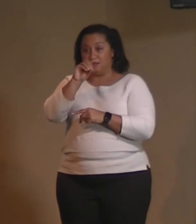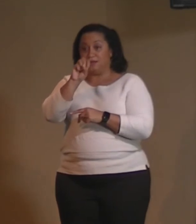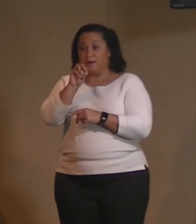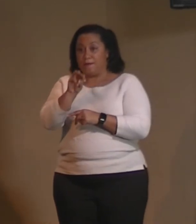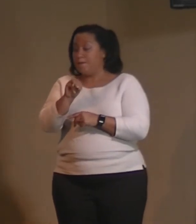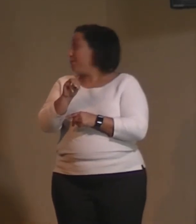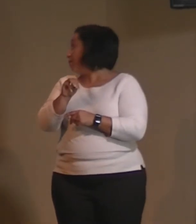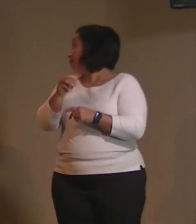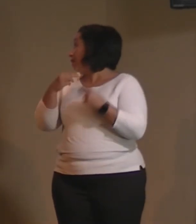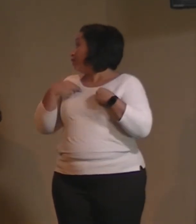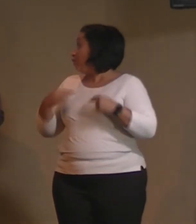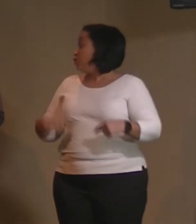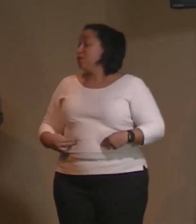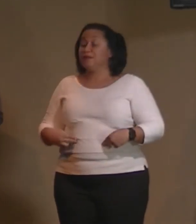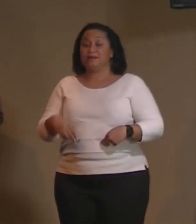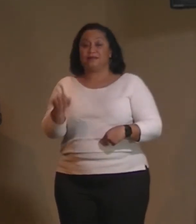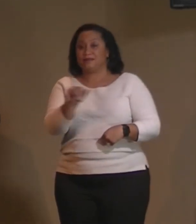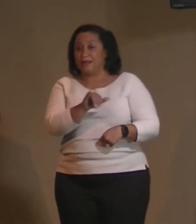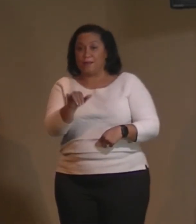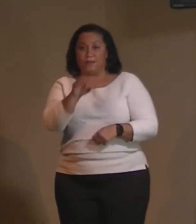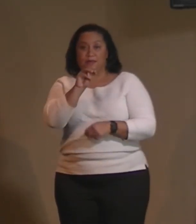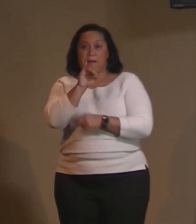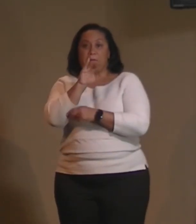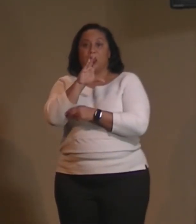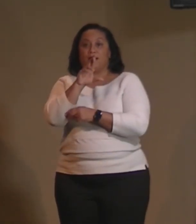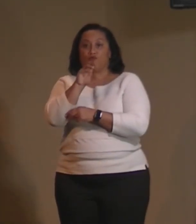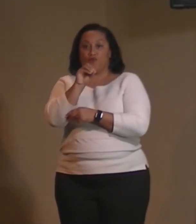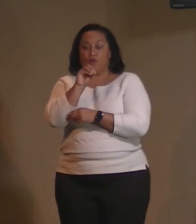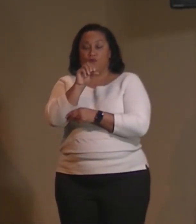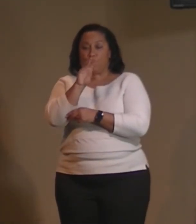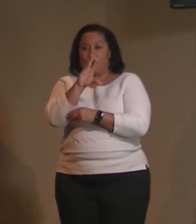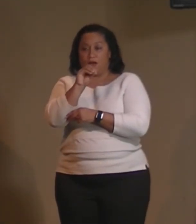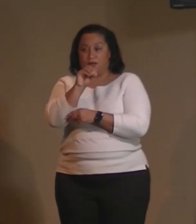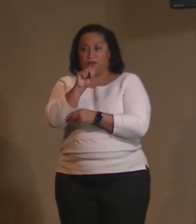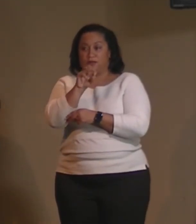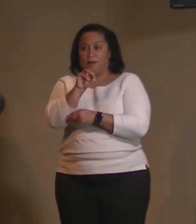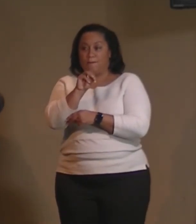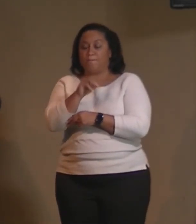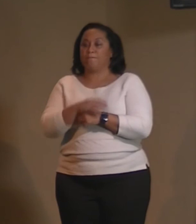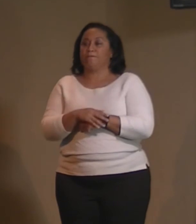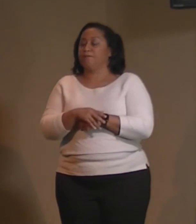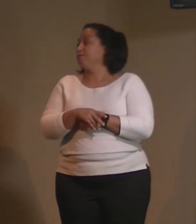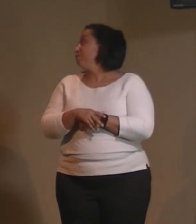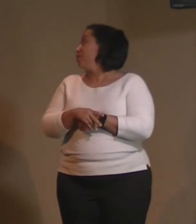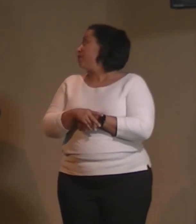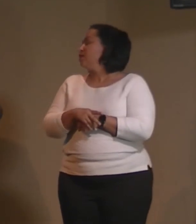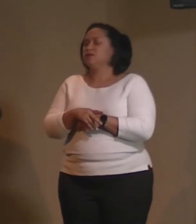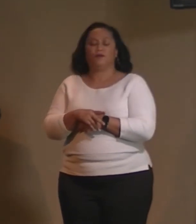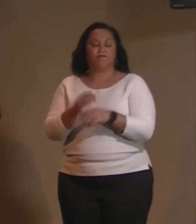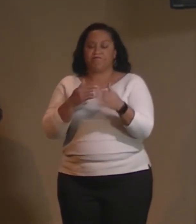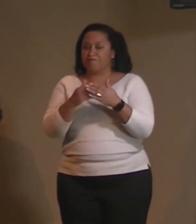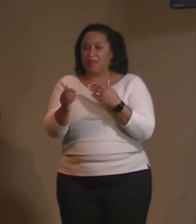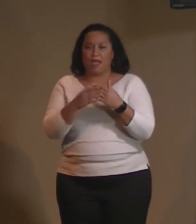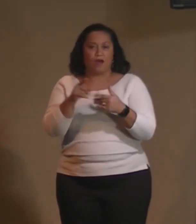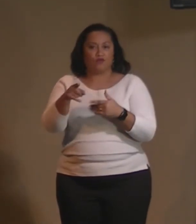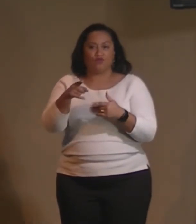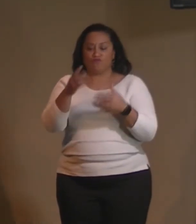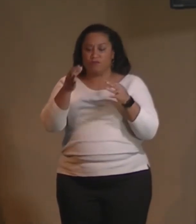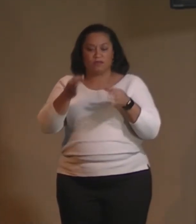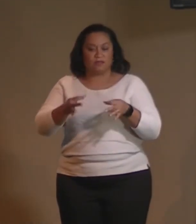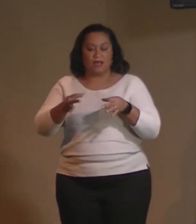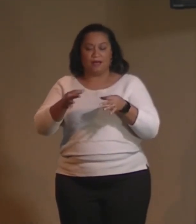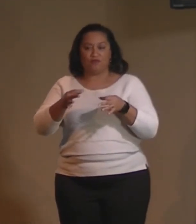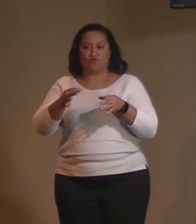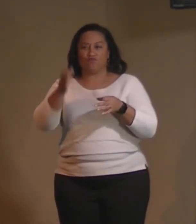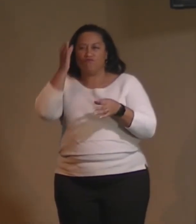so below. As within, so without. So however you, you know, choose to conceptualize the